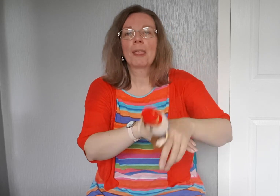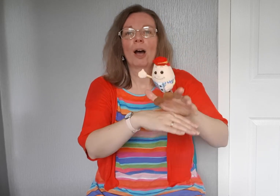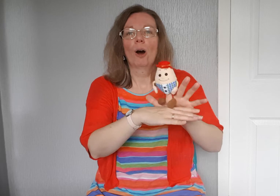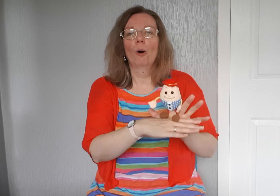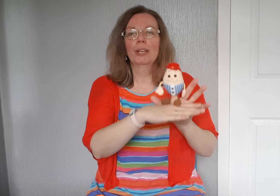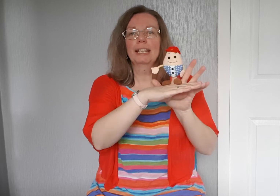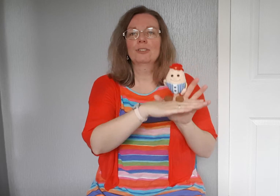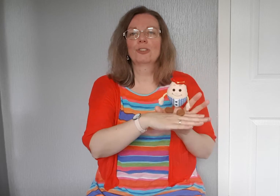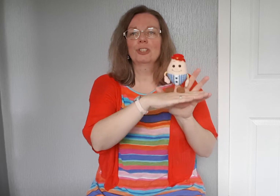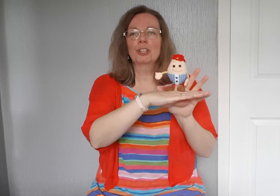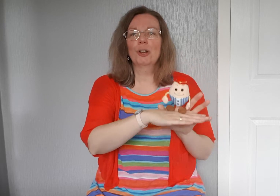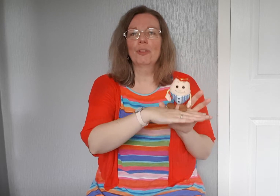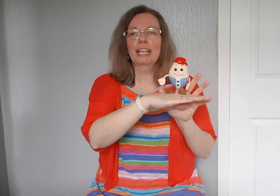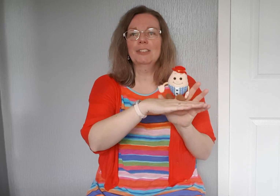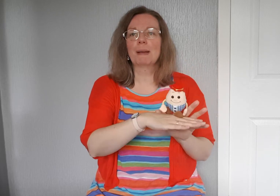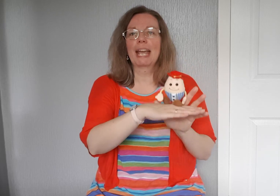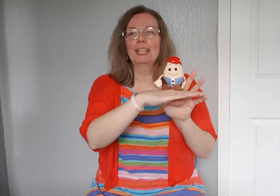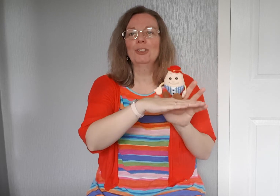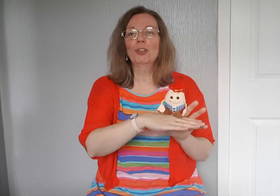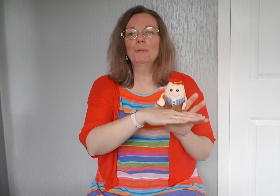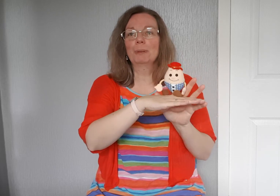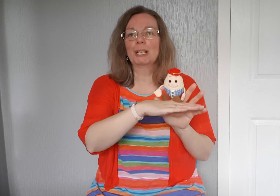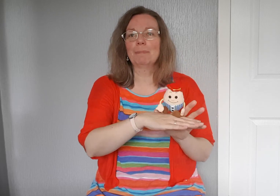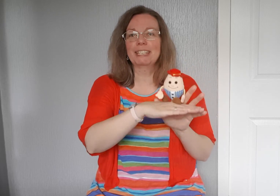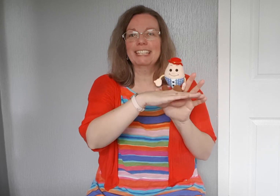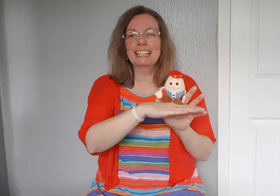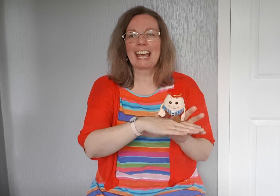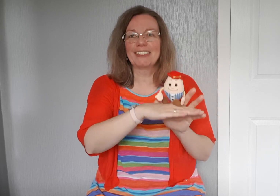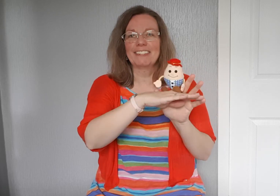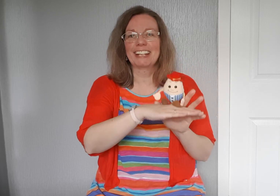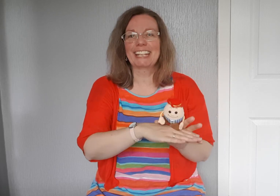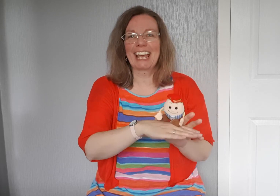All the king's horses and all the king's men couldn't put Humpty together again.